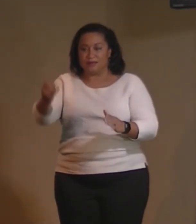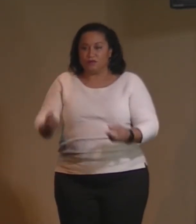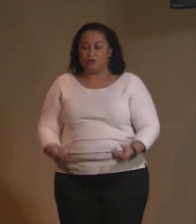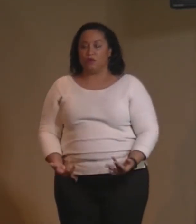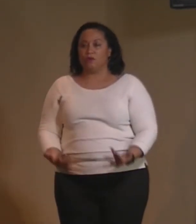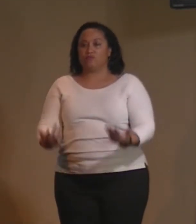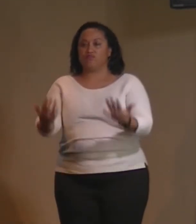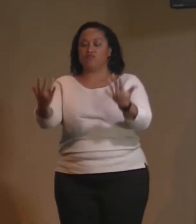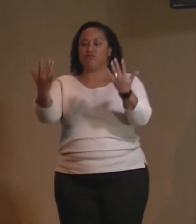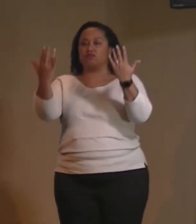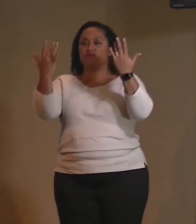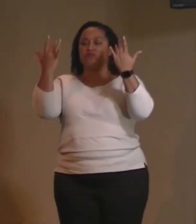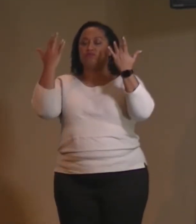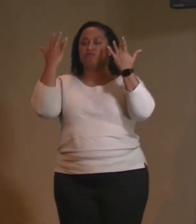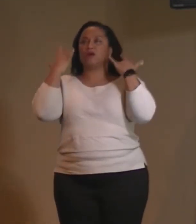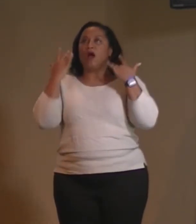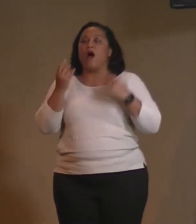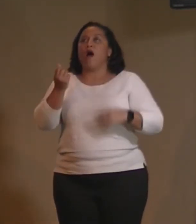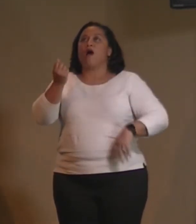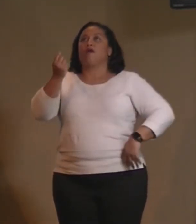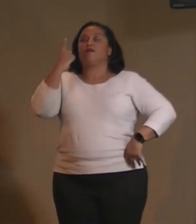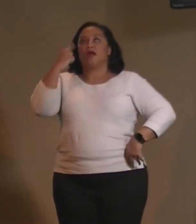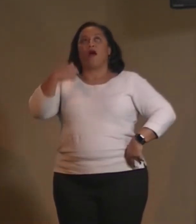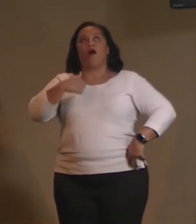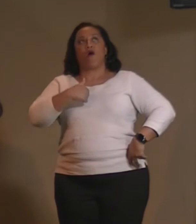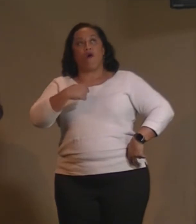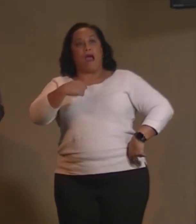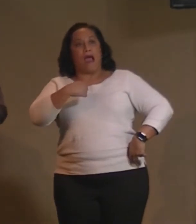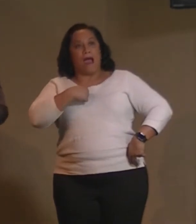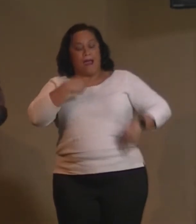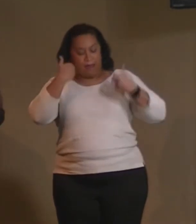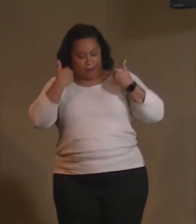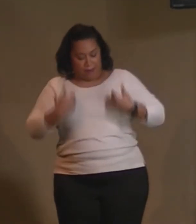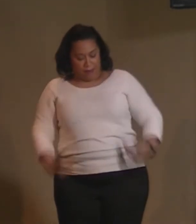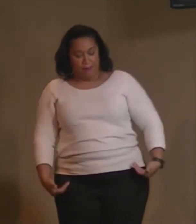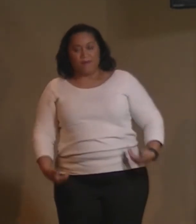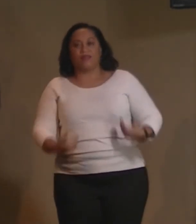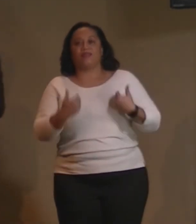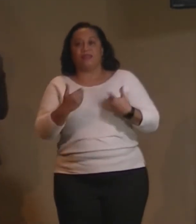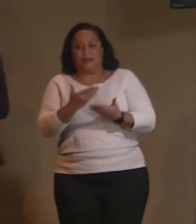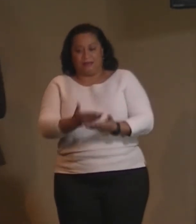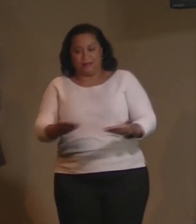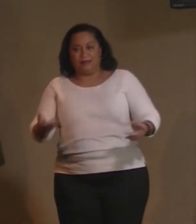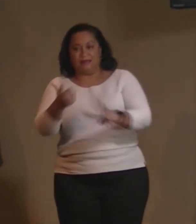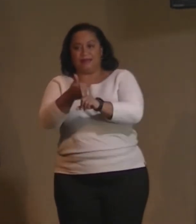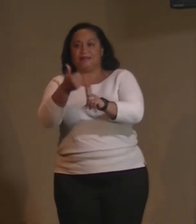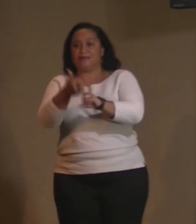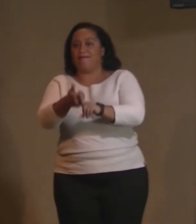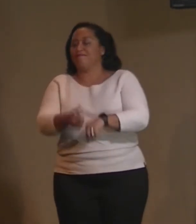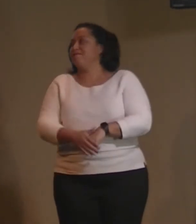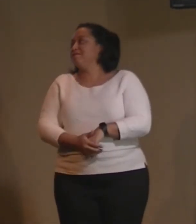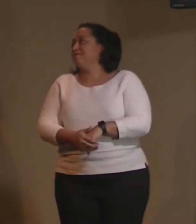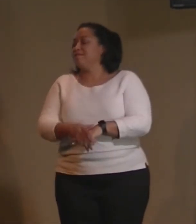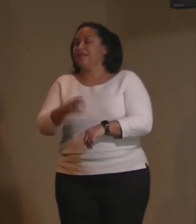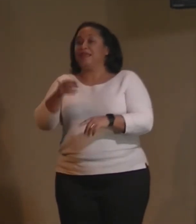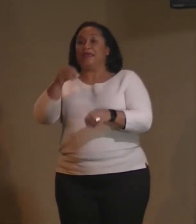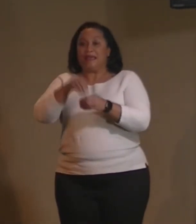That you are the thing itself in human form the power is